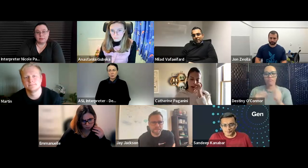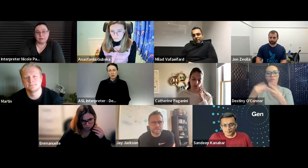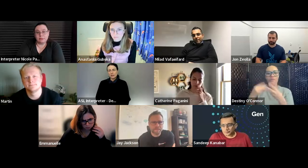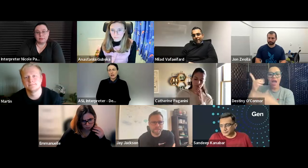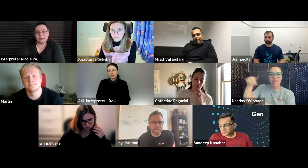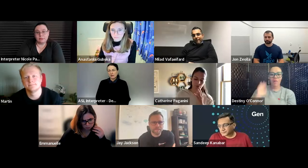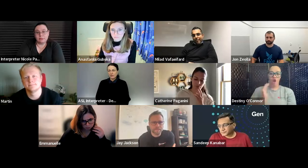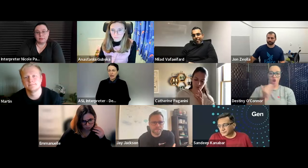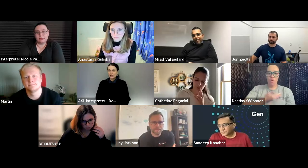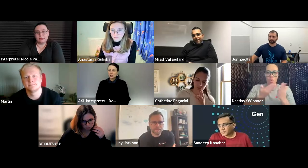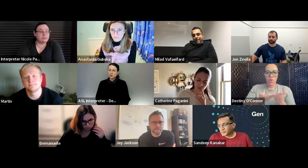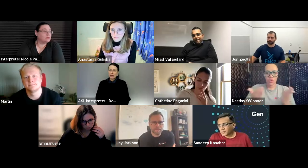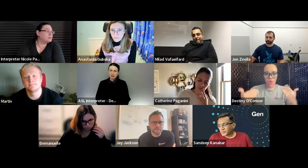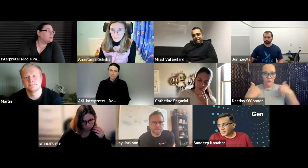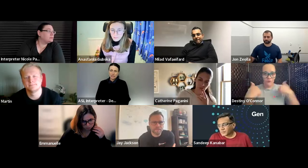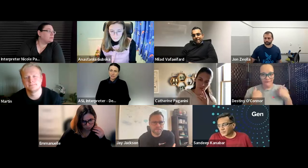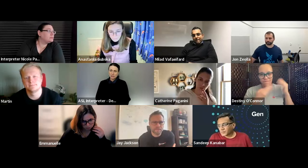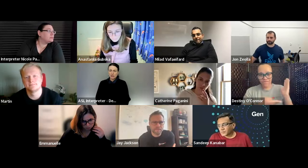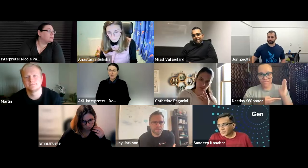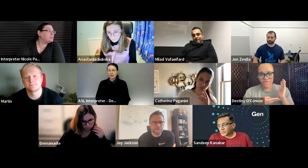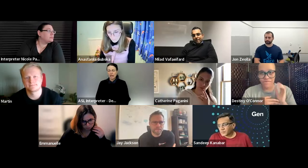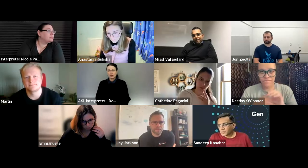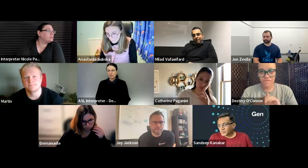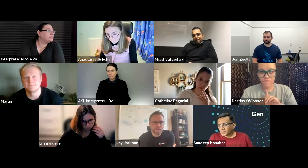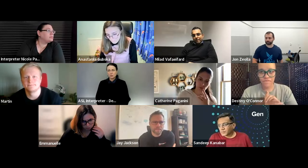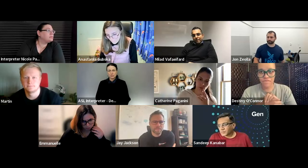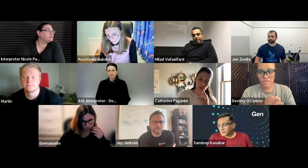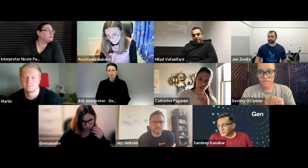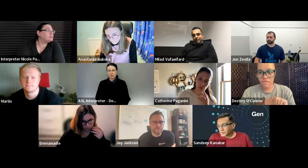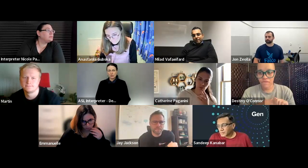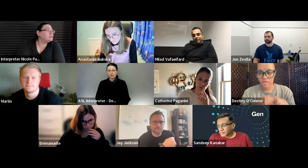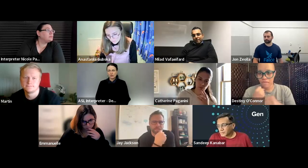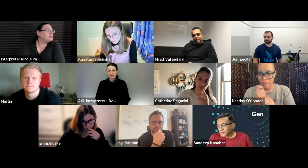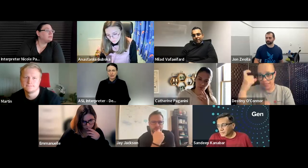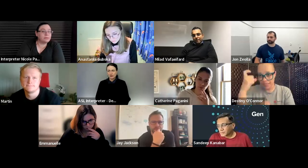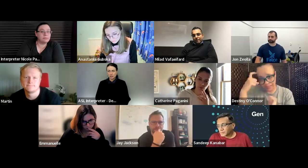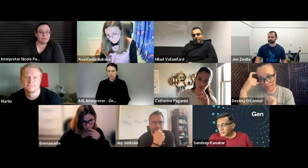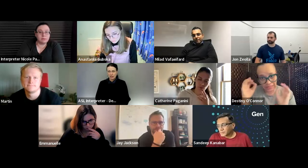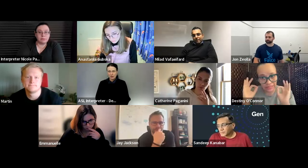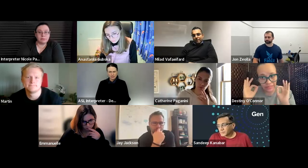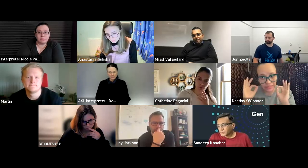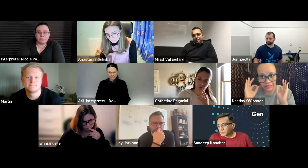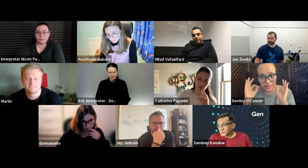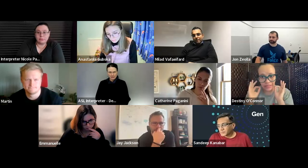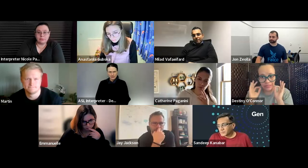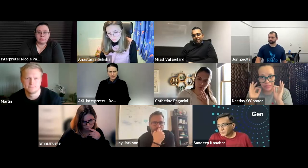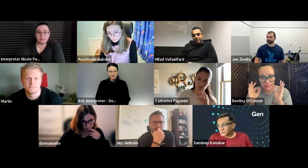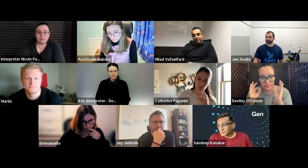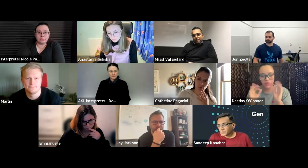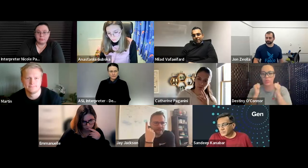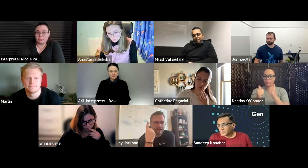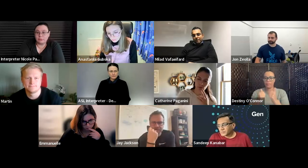we're not going to be afraid to make recommendations to them and hand them resources but we don't know exactly how it's going to shake out does that make sense